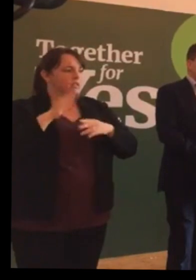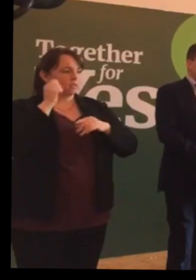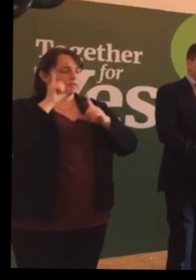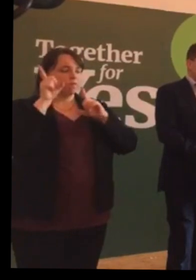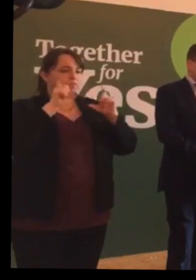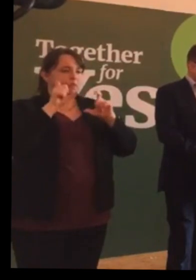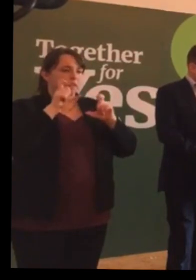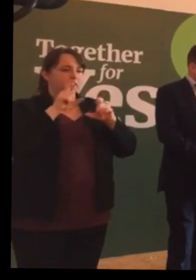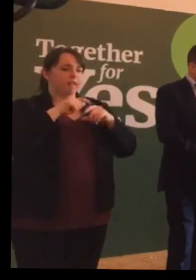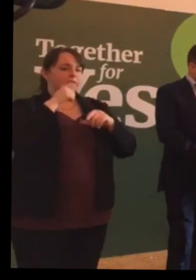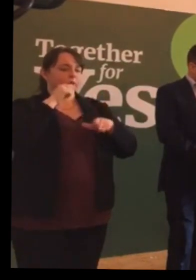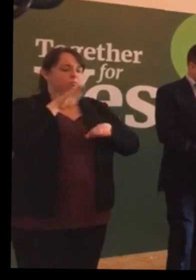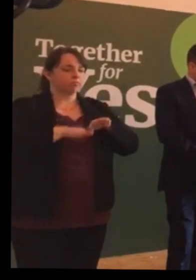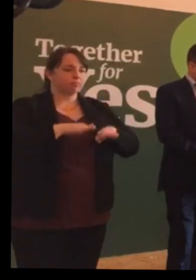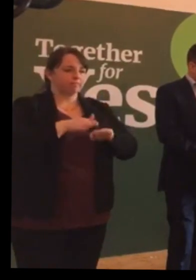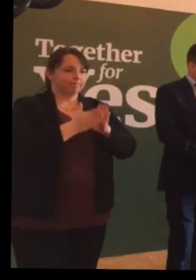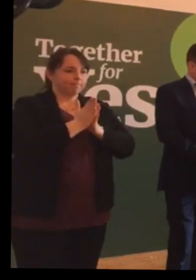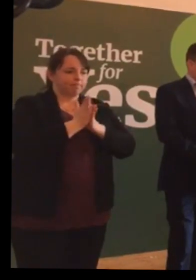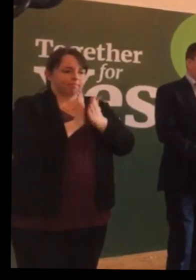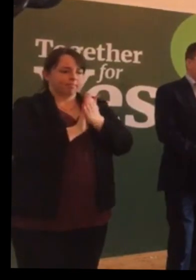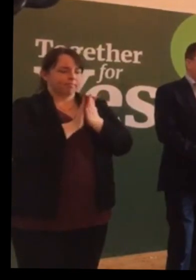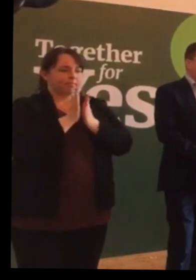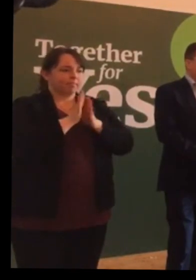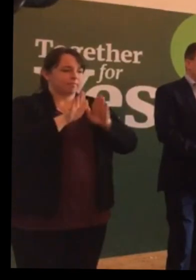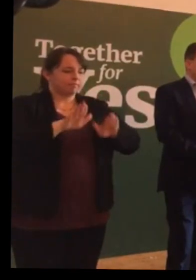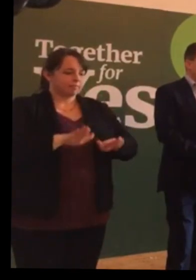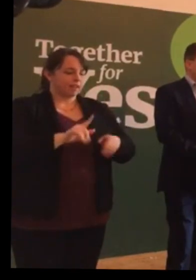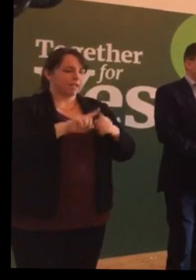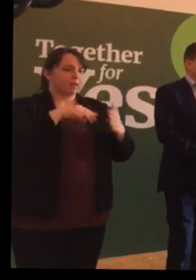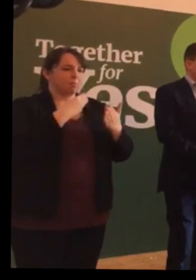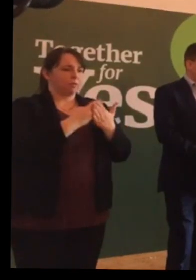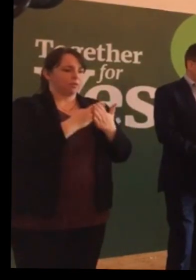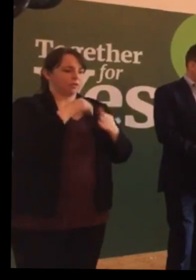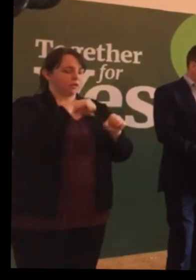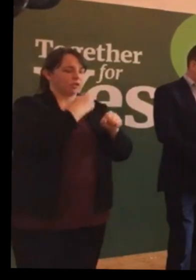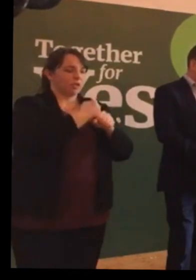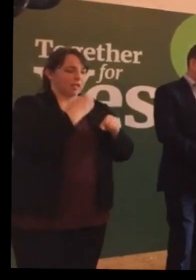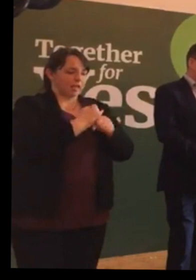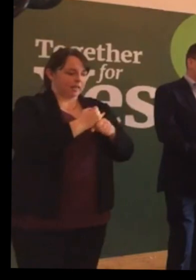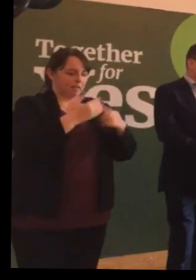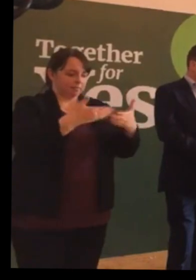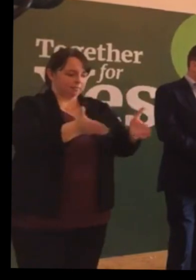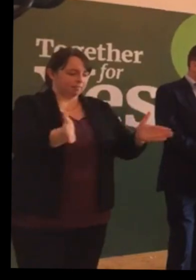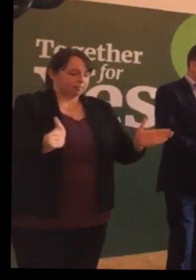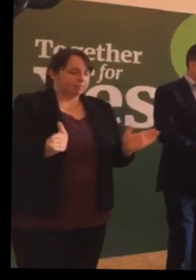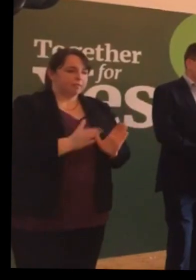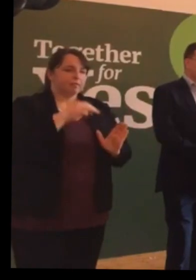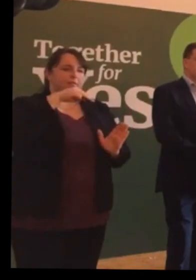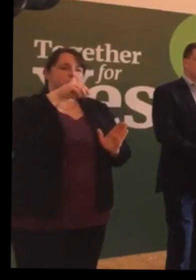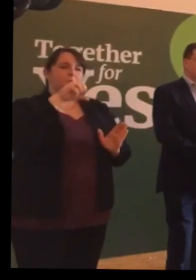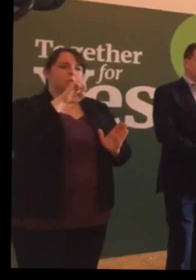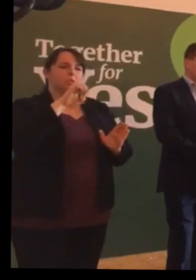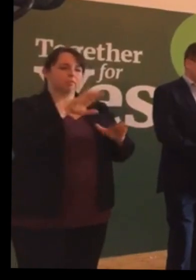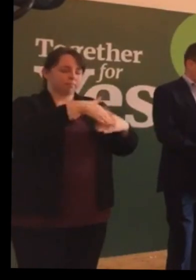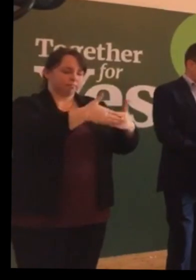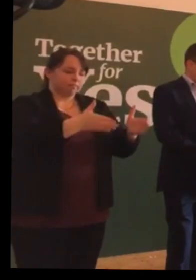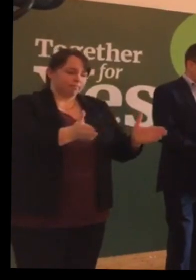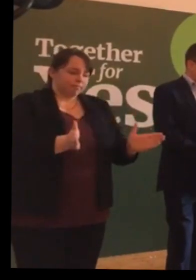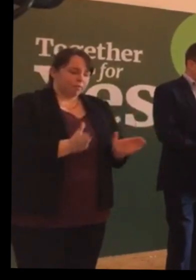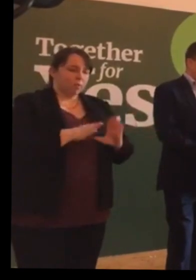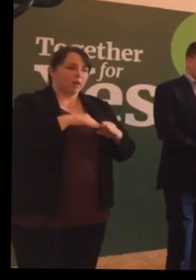photos and footprints for us, and they placed him in a Moses basket, I beg your pardon, in a blanket,